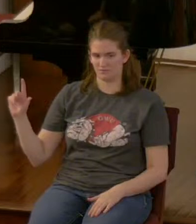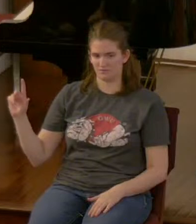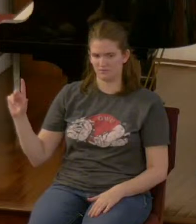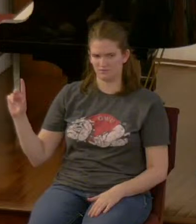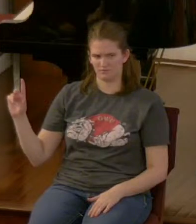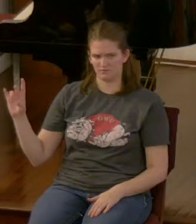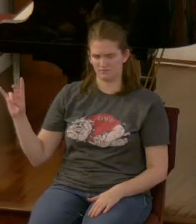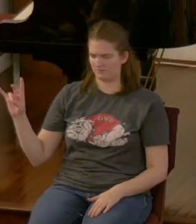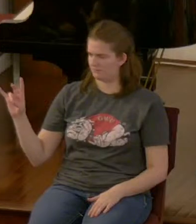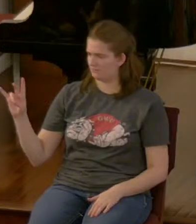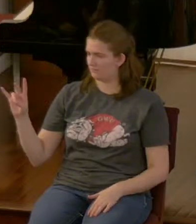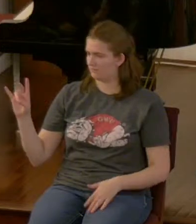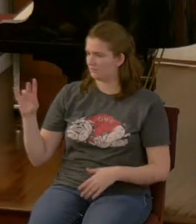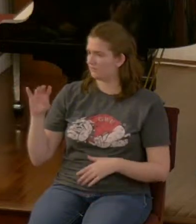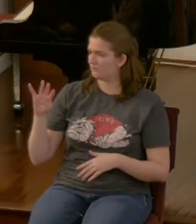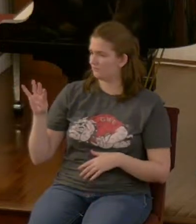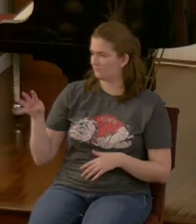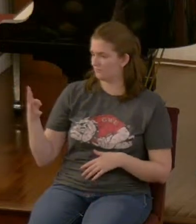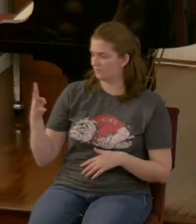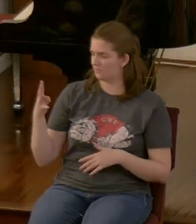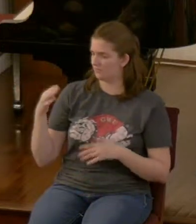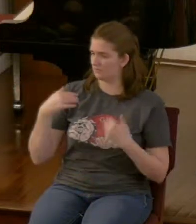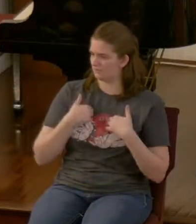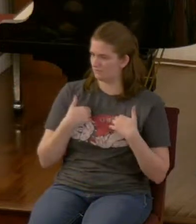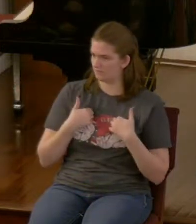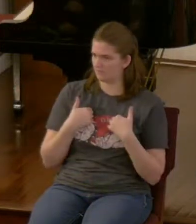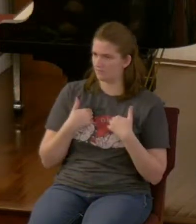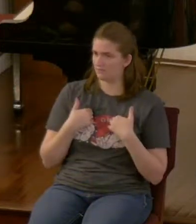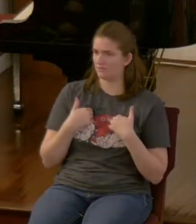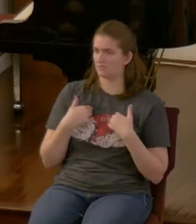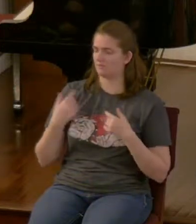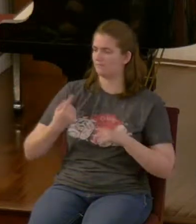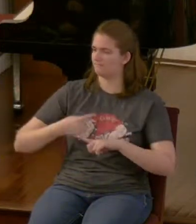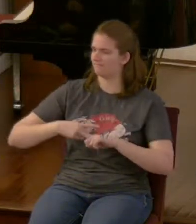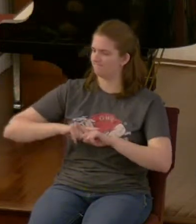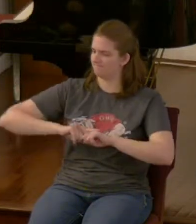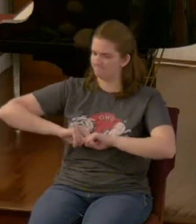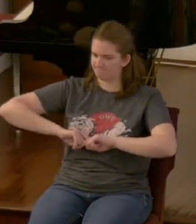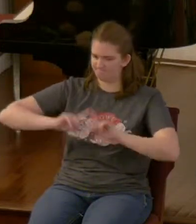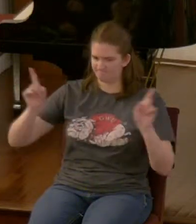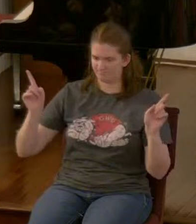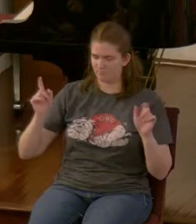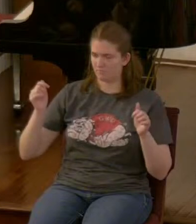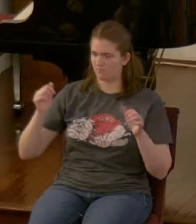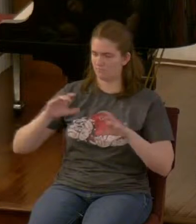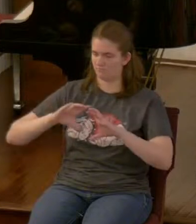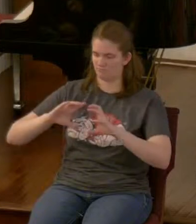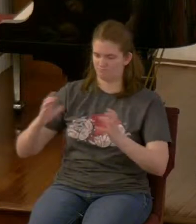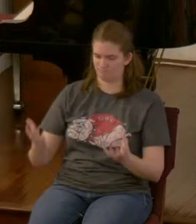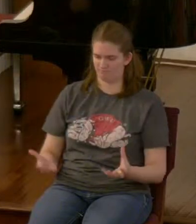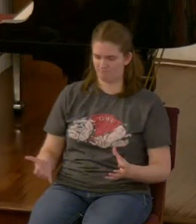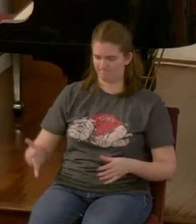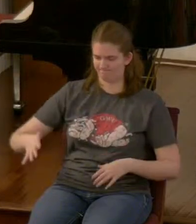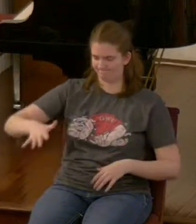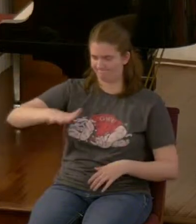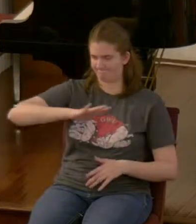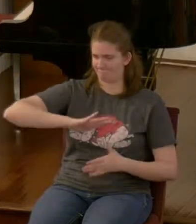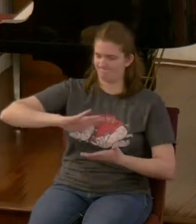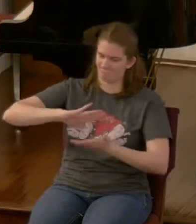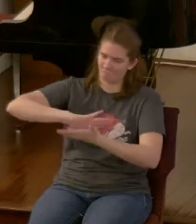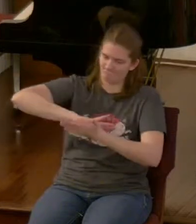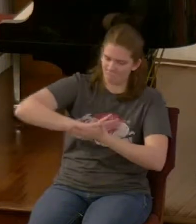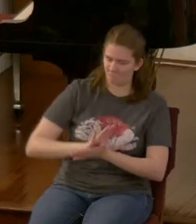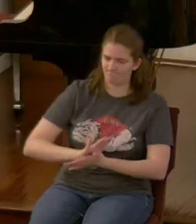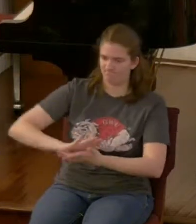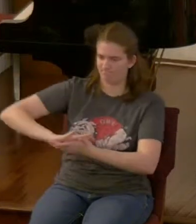a fourth kingdom on the earth which will be different from all the other kingdoms and will devour the whole earth and tread it down and crush